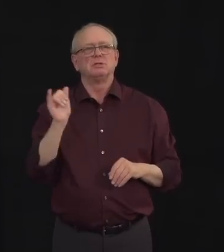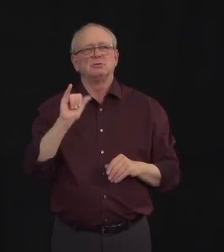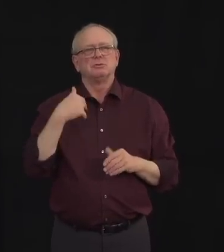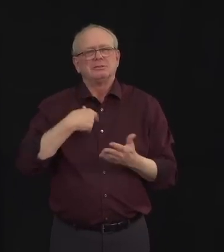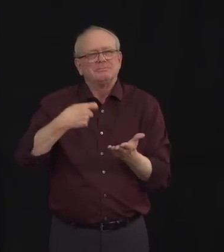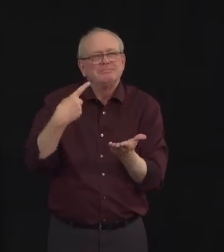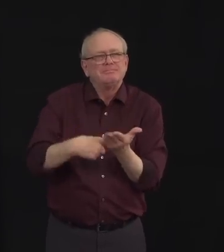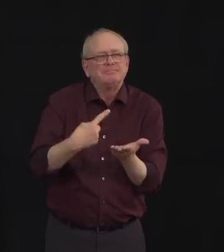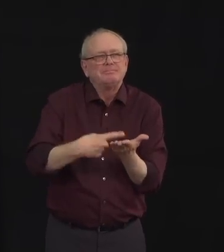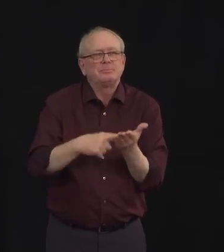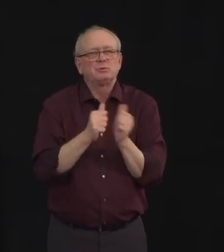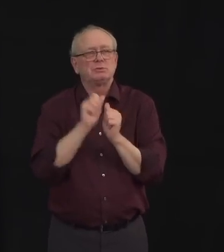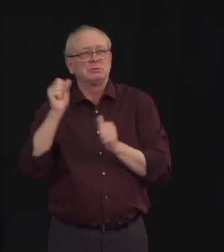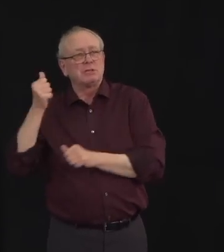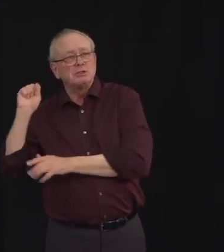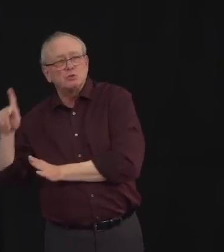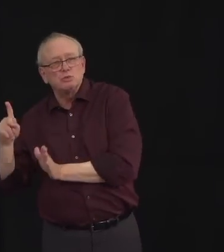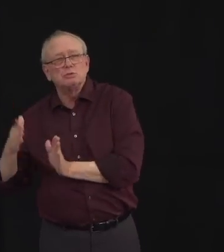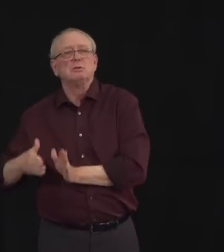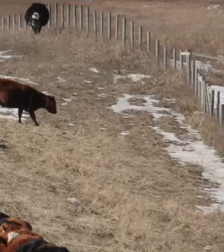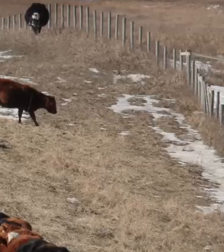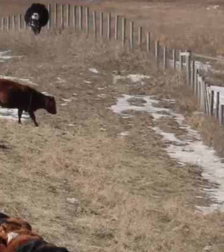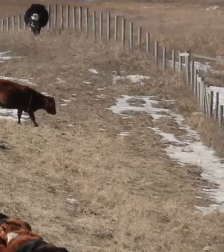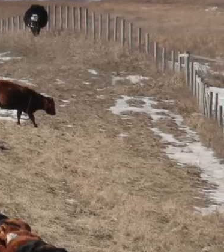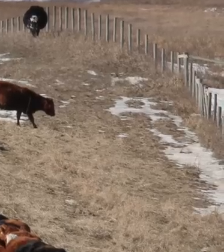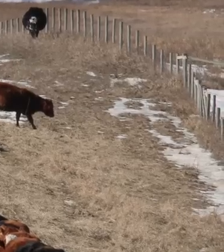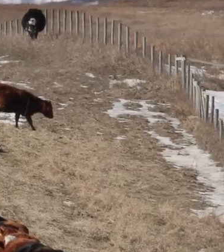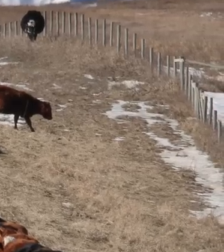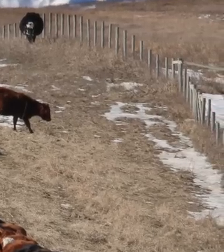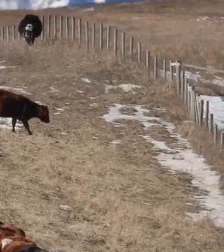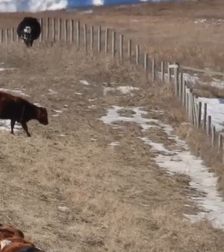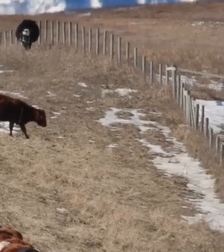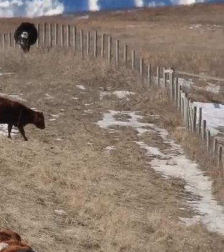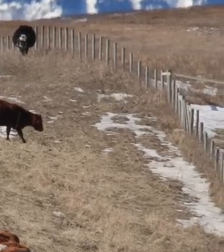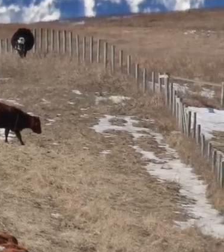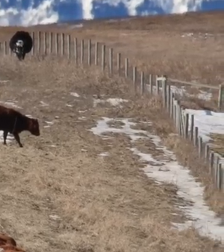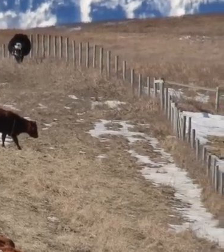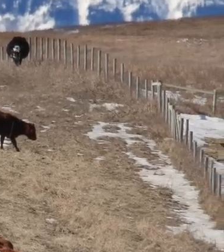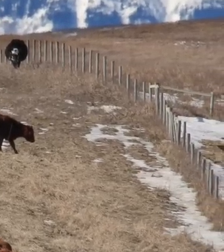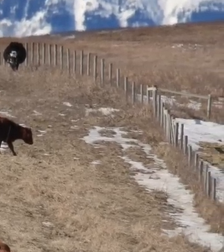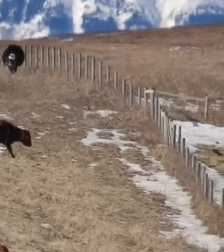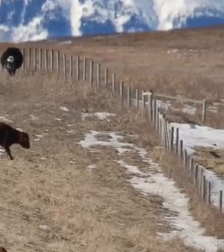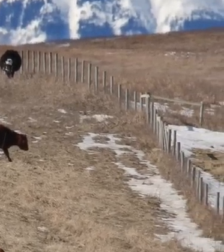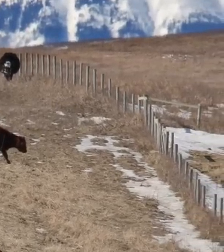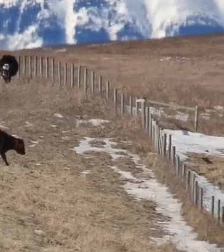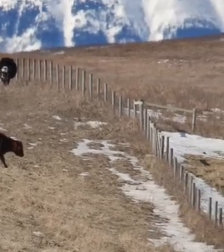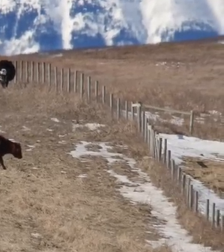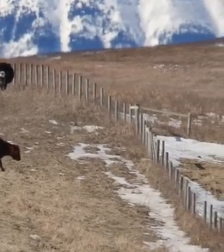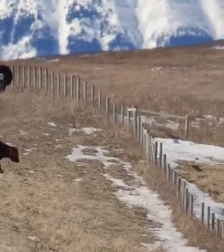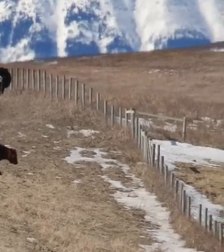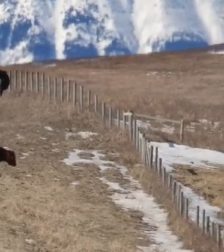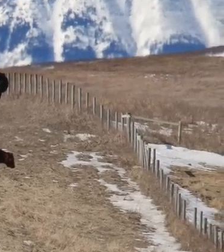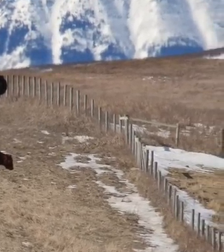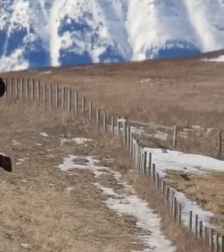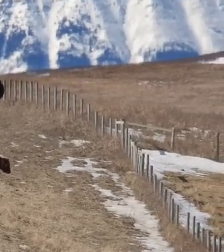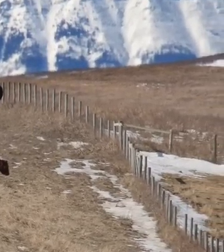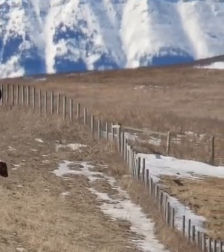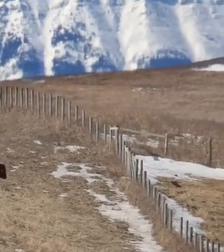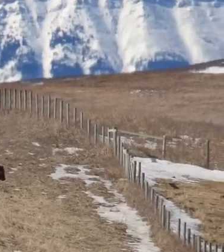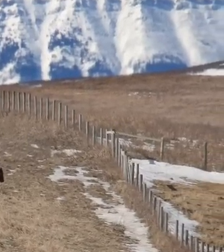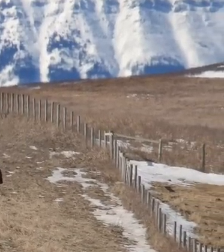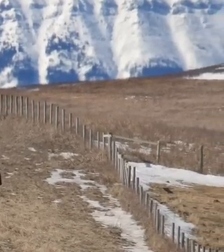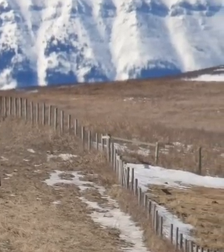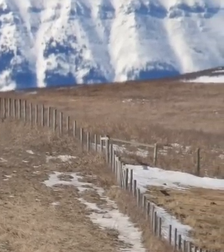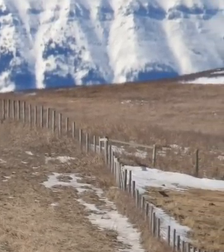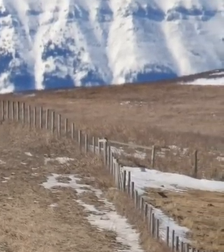for them as well. Obviously, the majority of the cattle industry in Canada is here in Alberta. So we have the economies of scale.